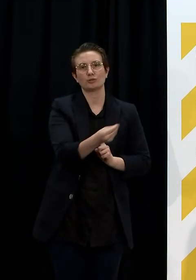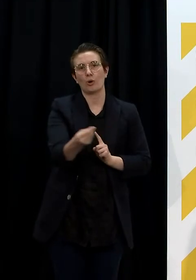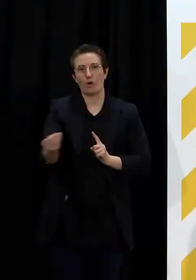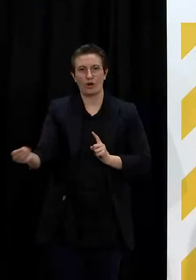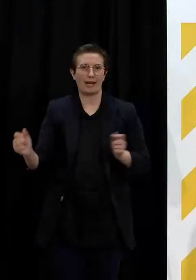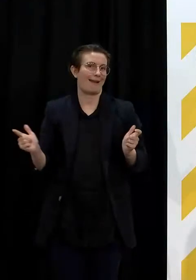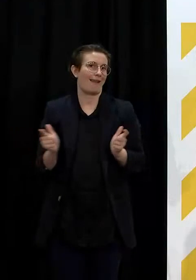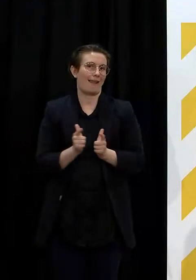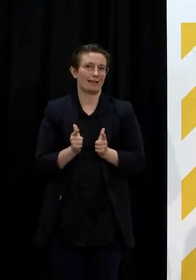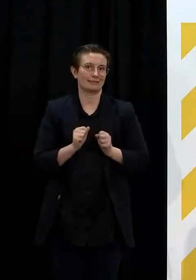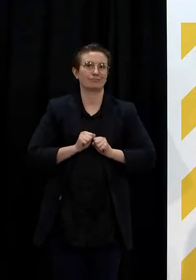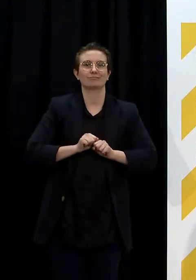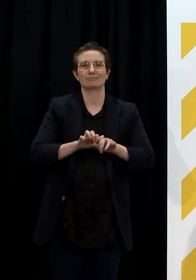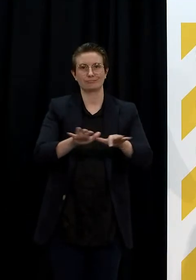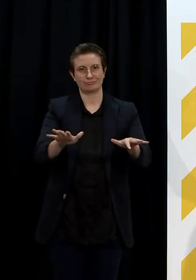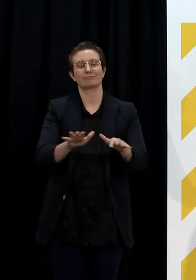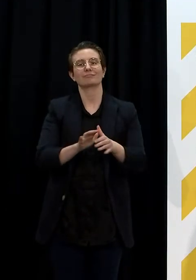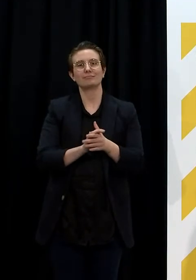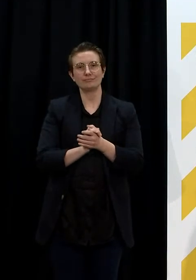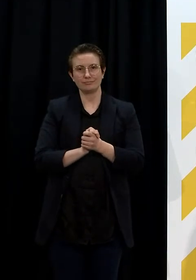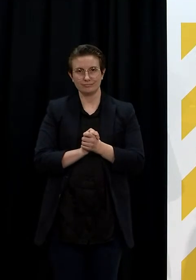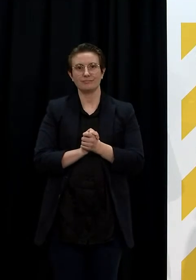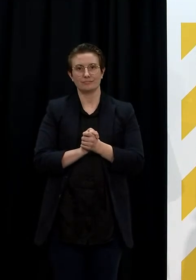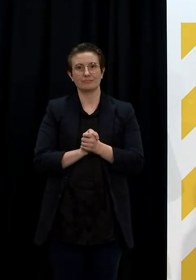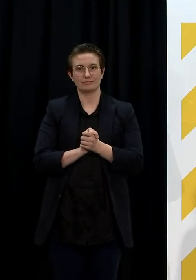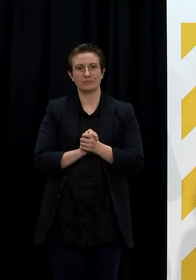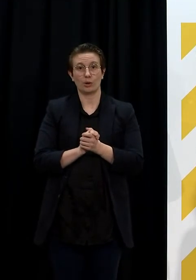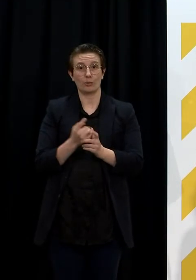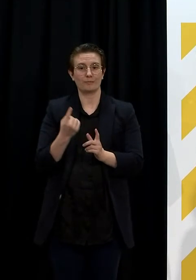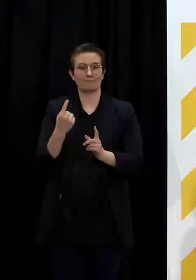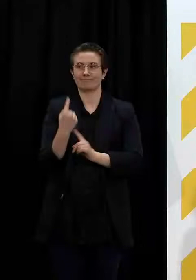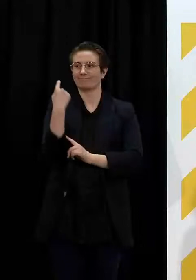there was a 95% probability this was under one.